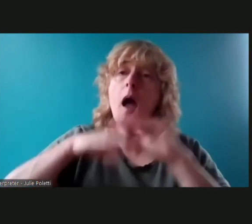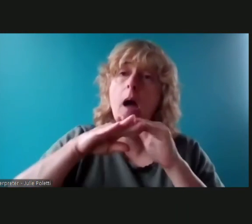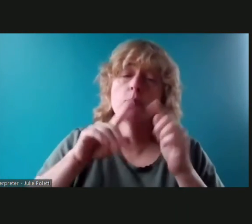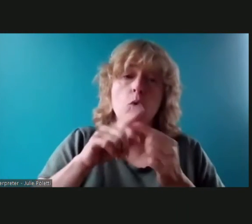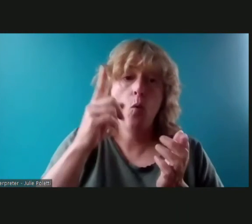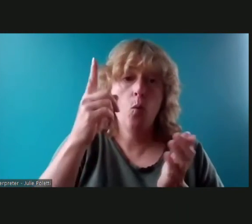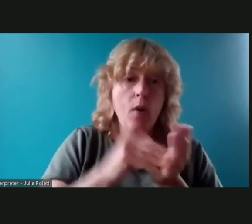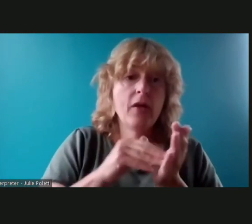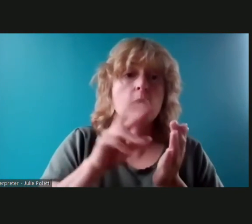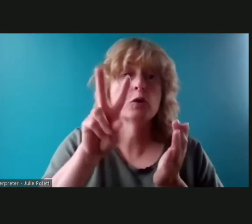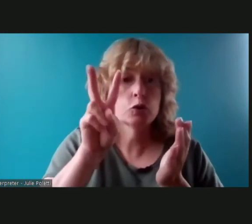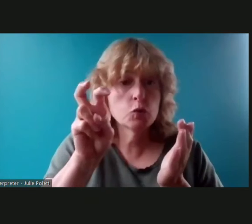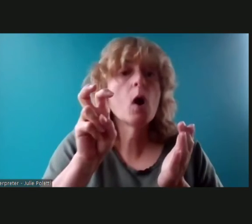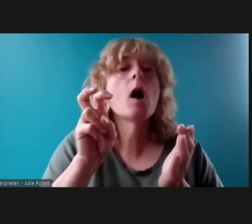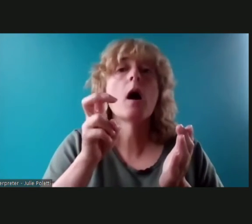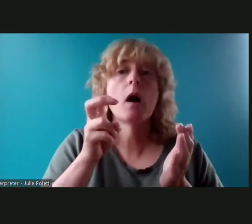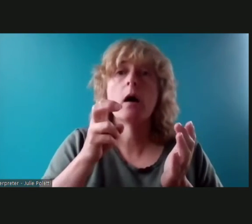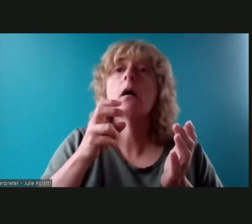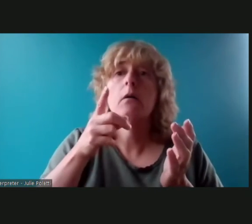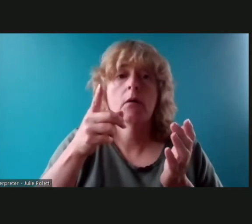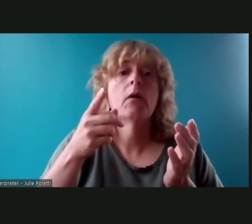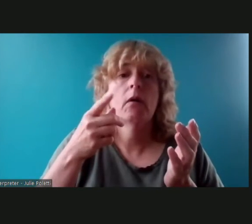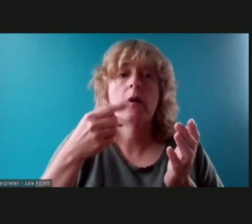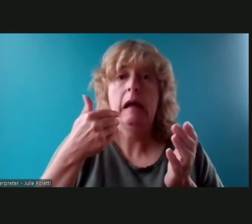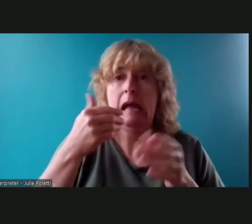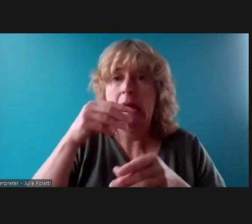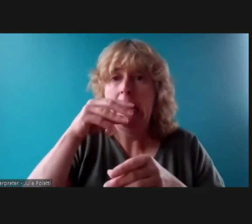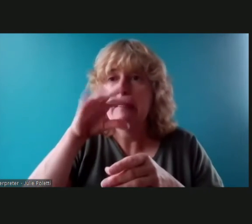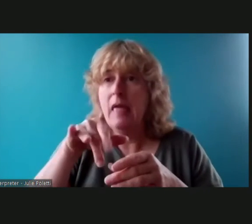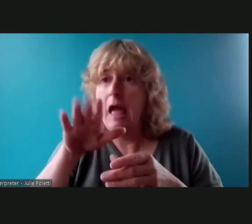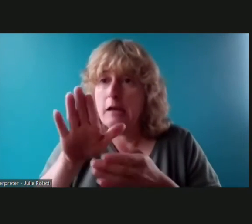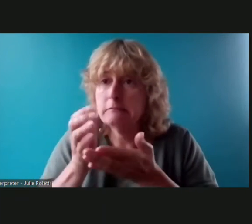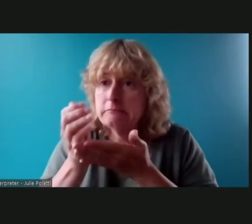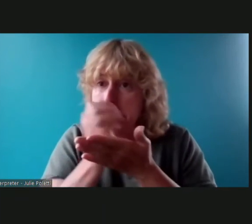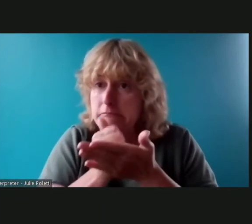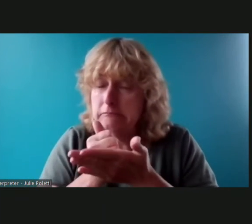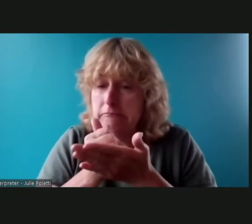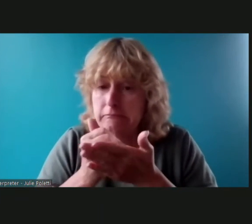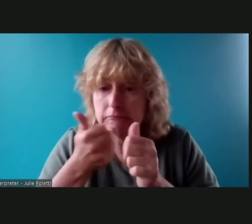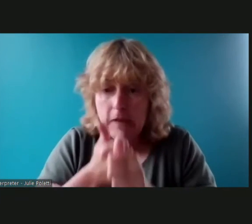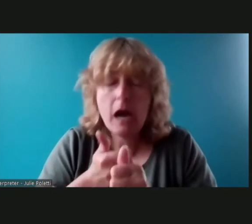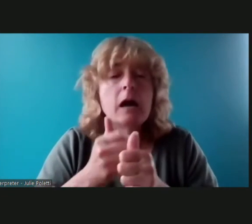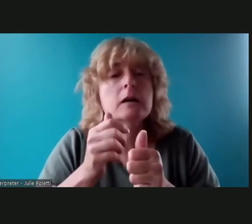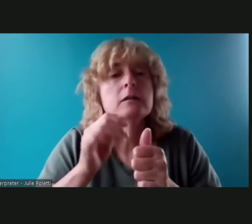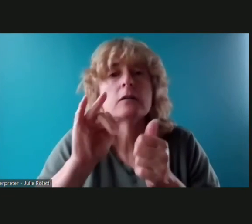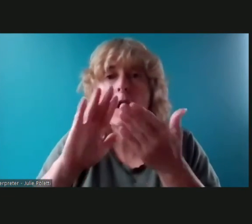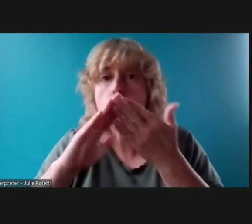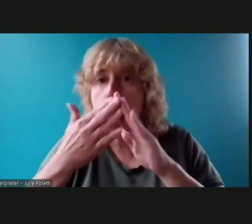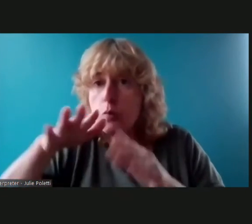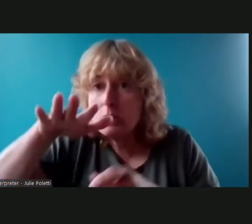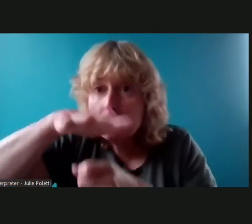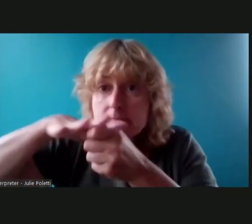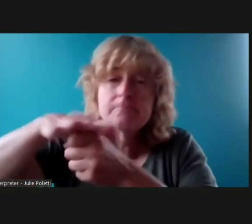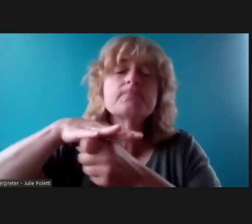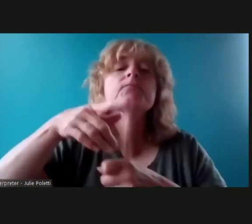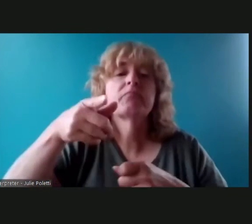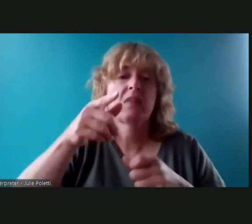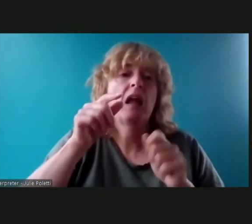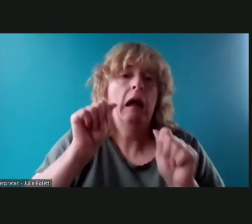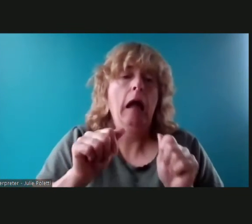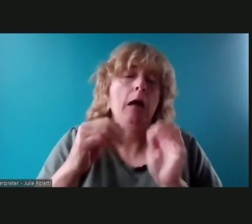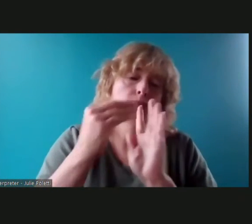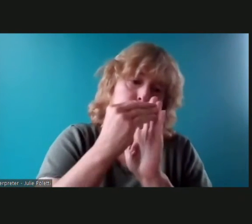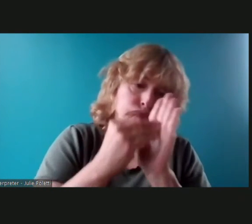and are a opted in community for this program are able to apply for these services